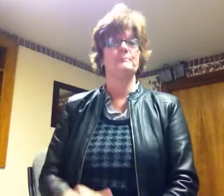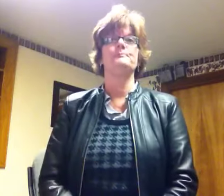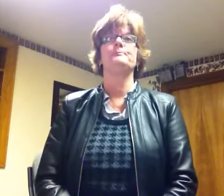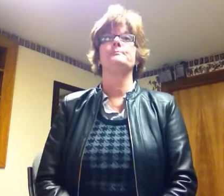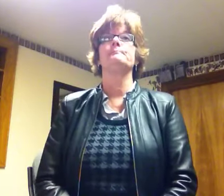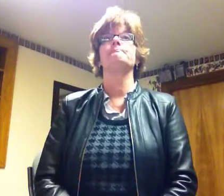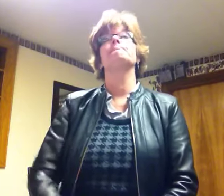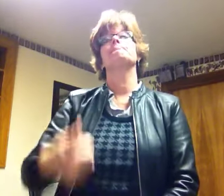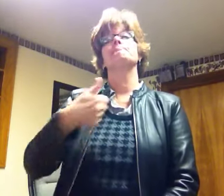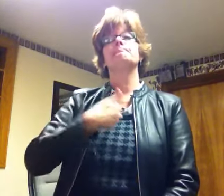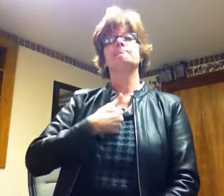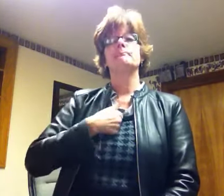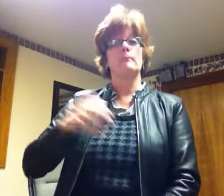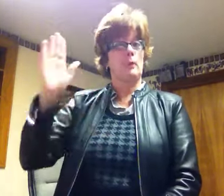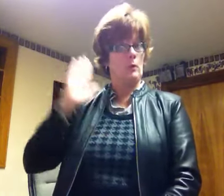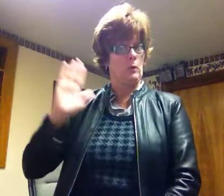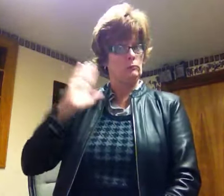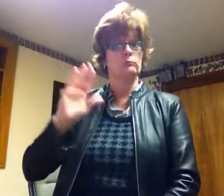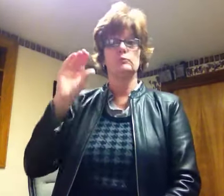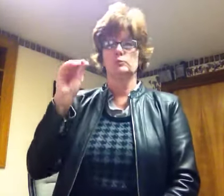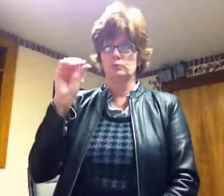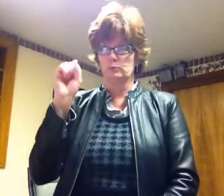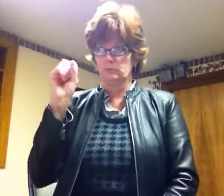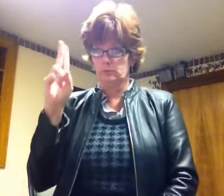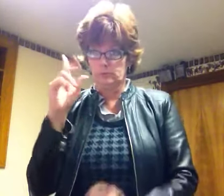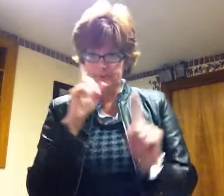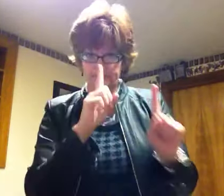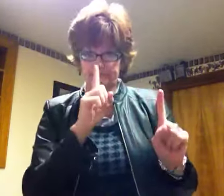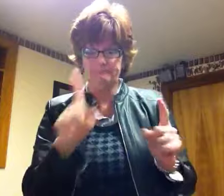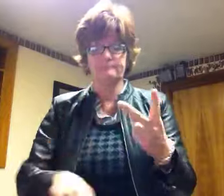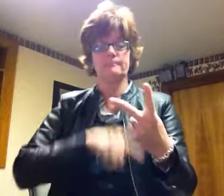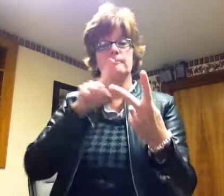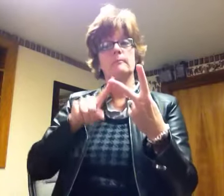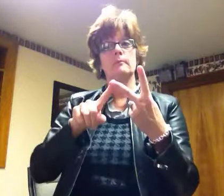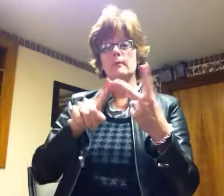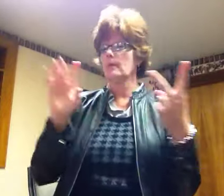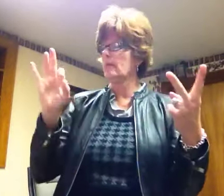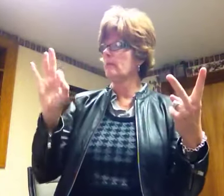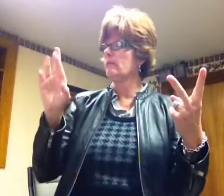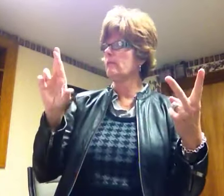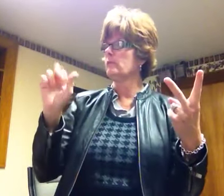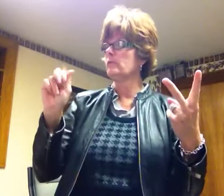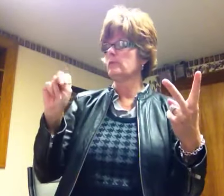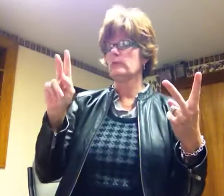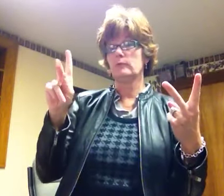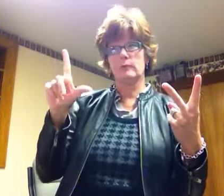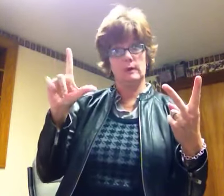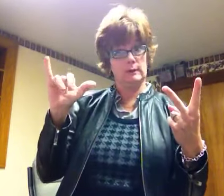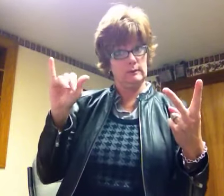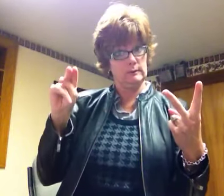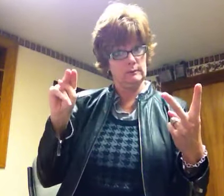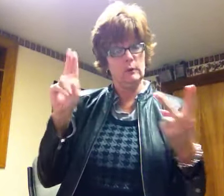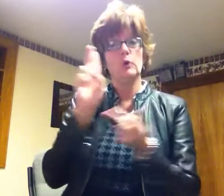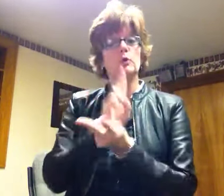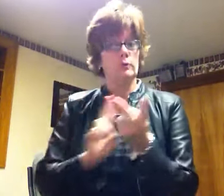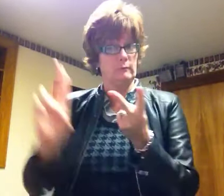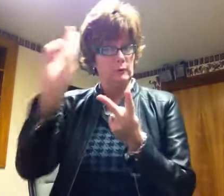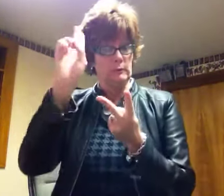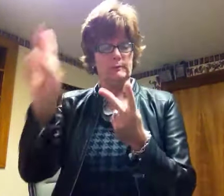University, Franklin University, University of